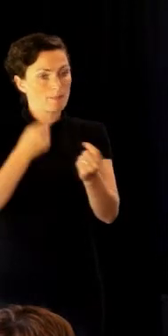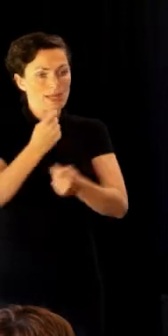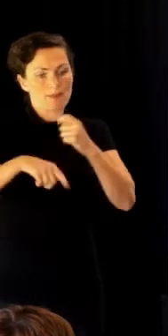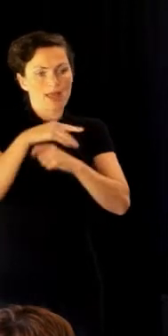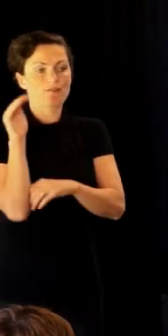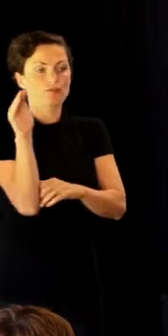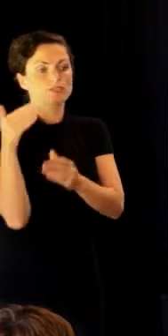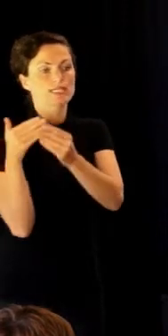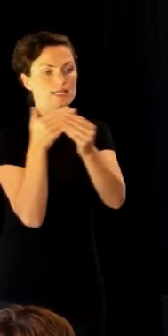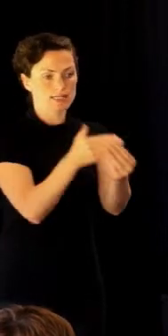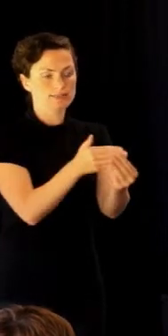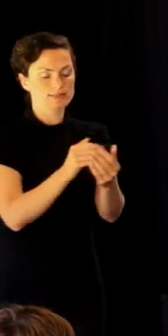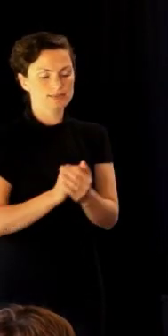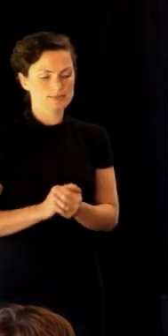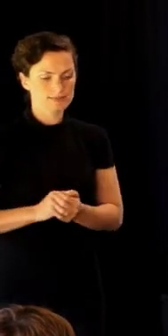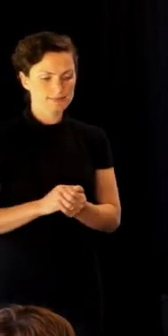as well.